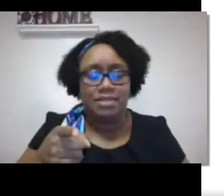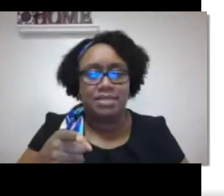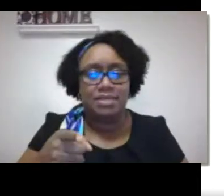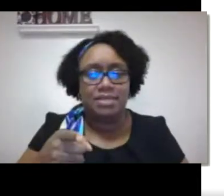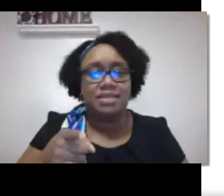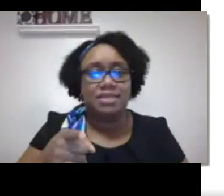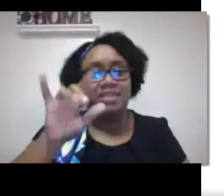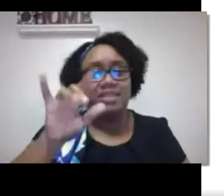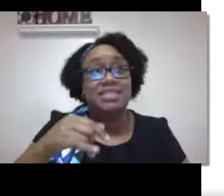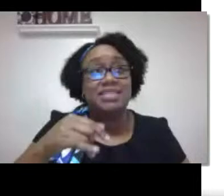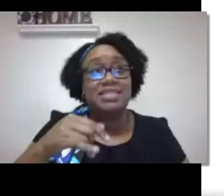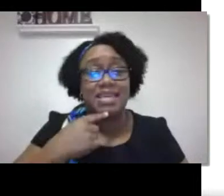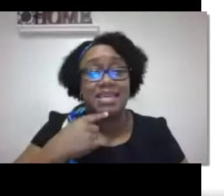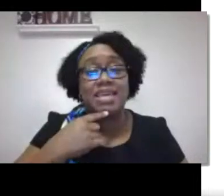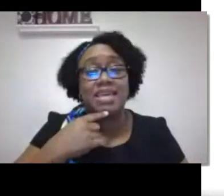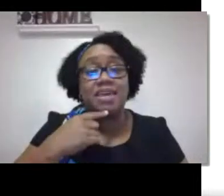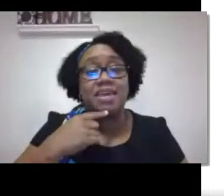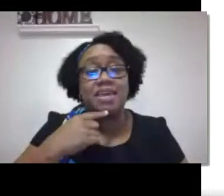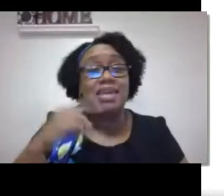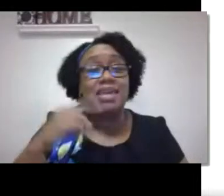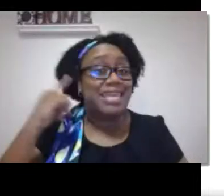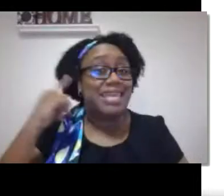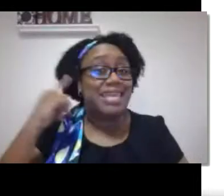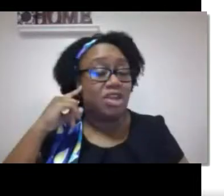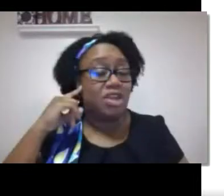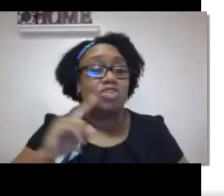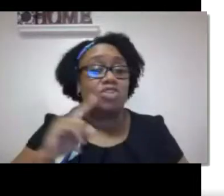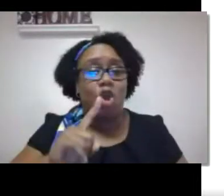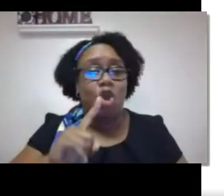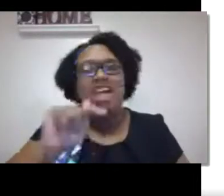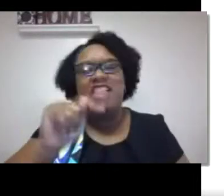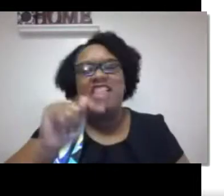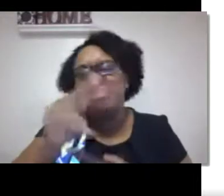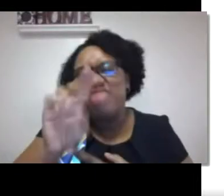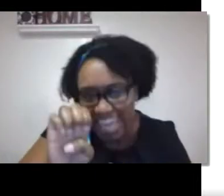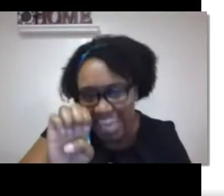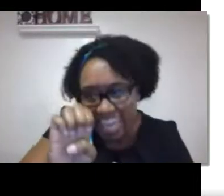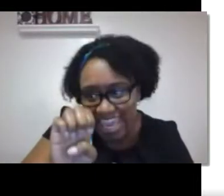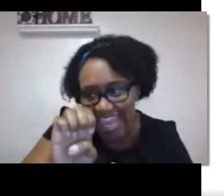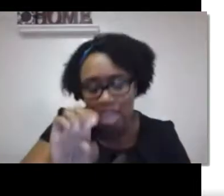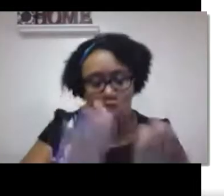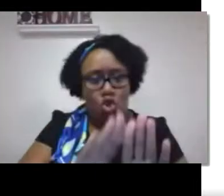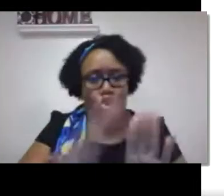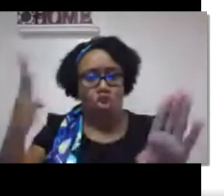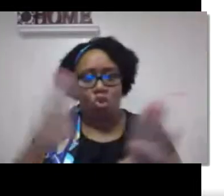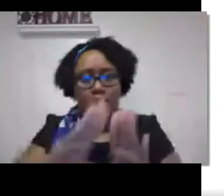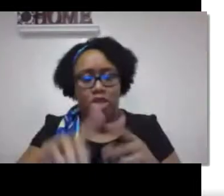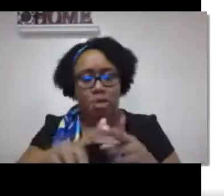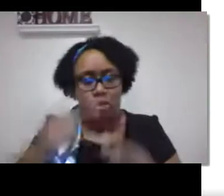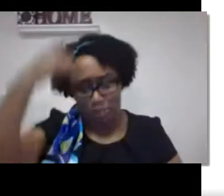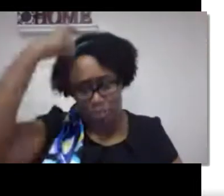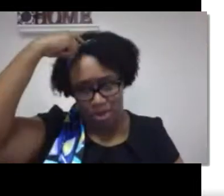is not important for learning language. But I'm also not saying what is on the screen.